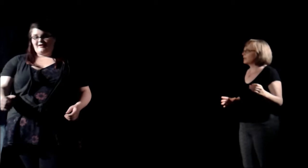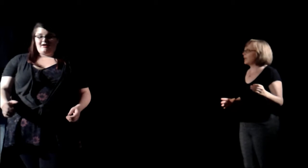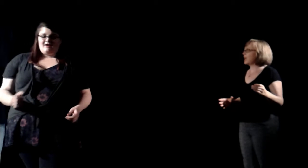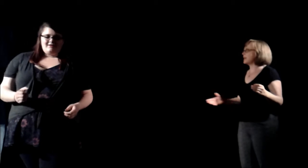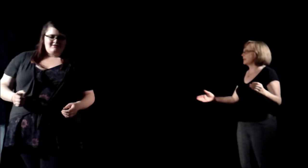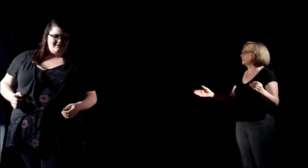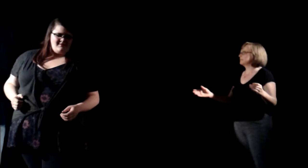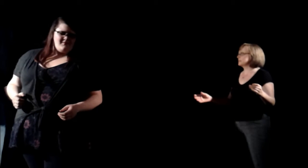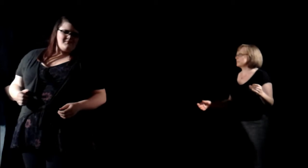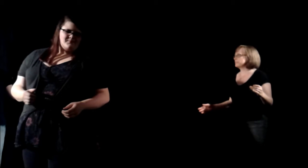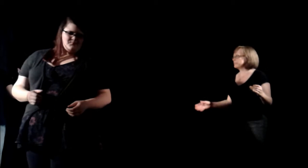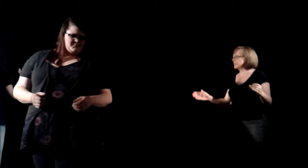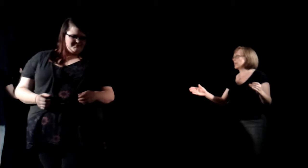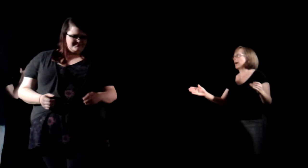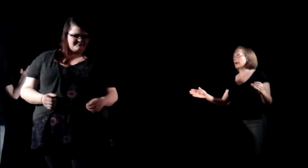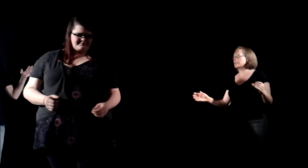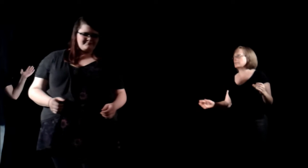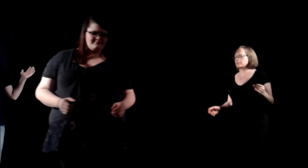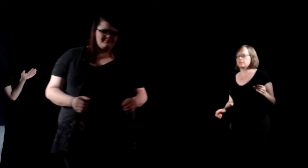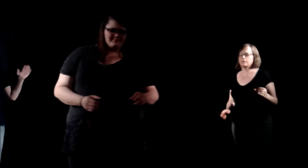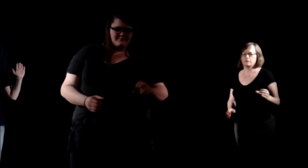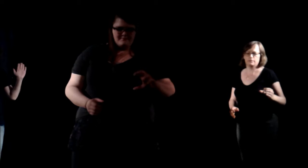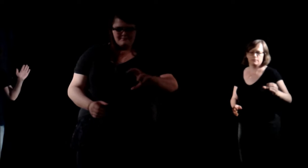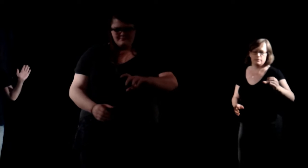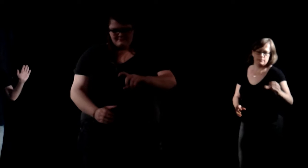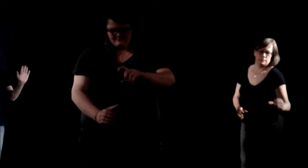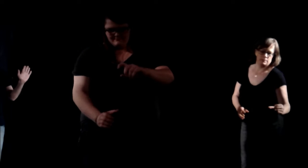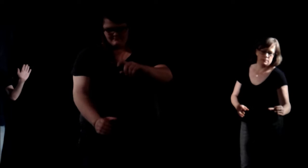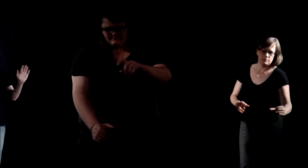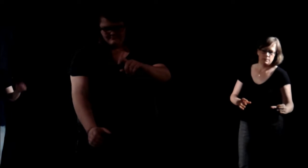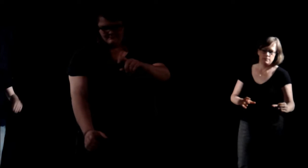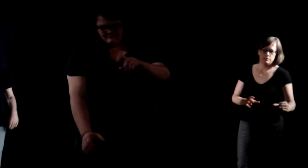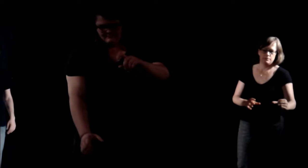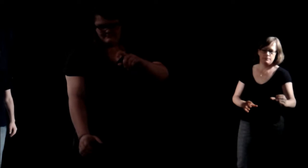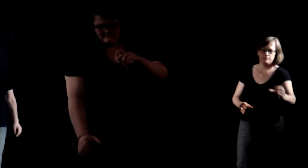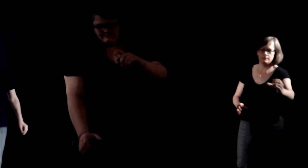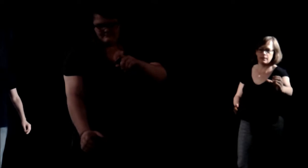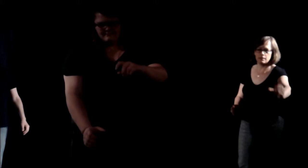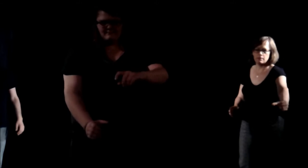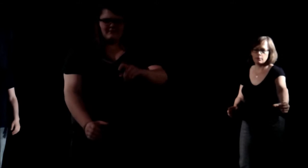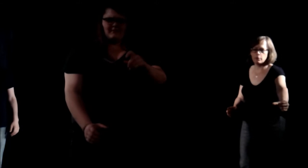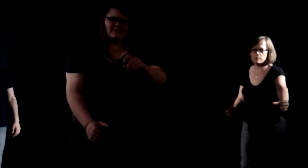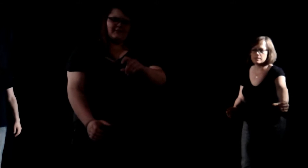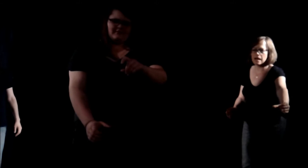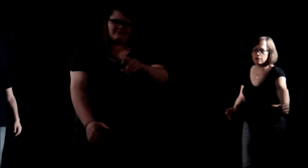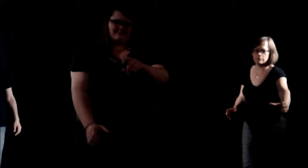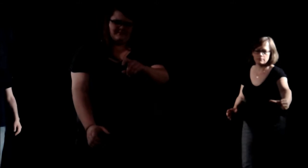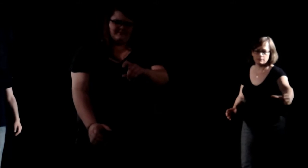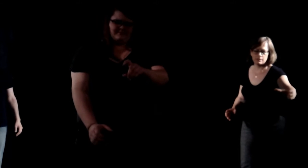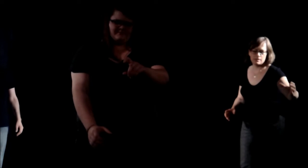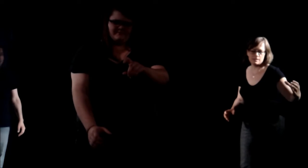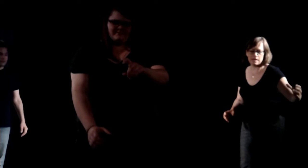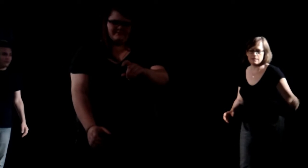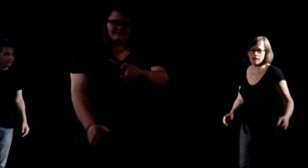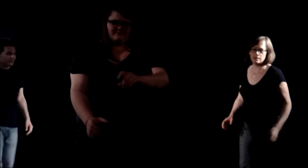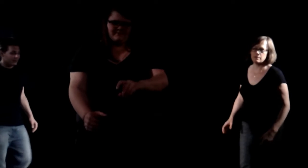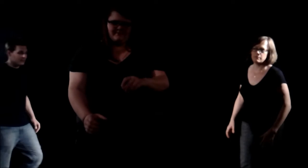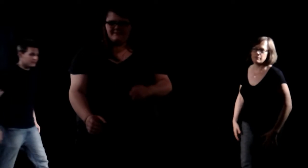Hey. Be kind. You're right. She's making the coffee. Cream is out. It's got nut versions.